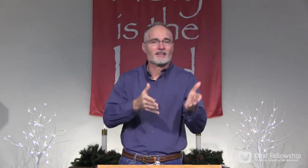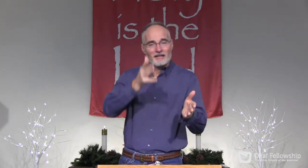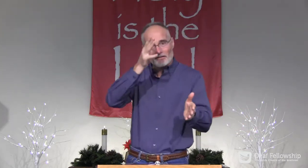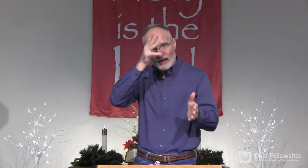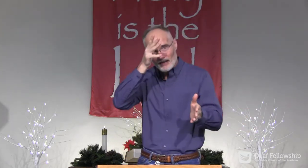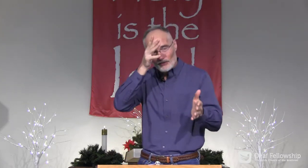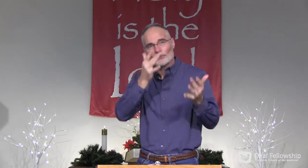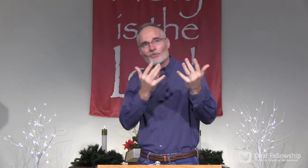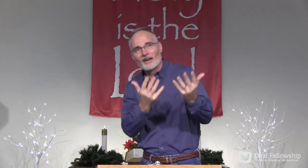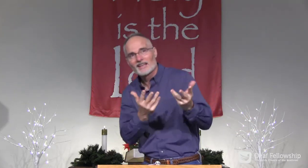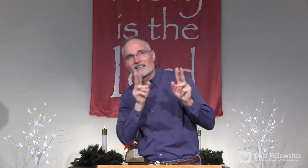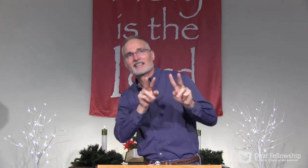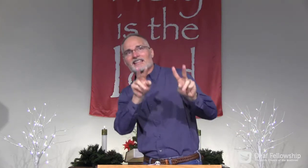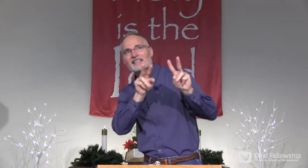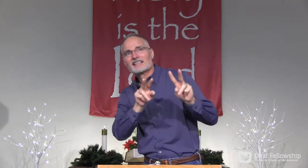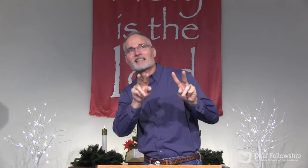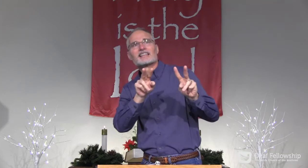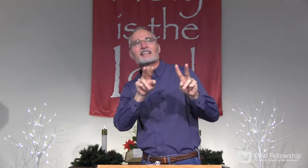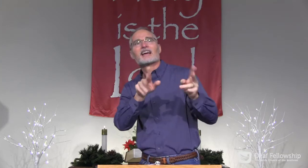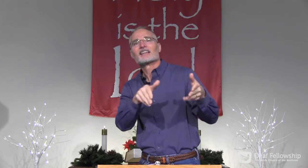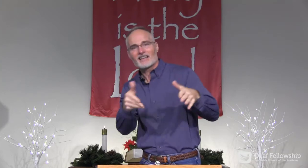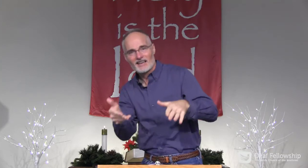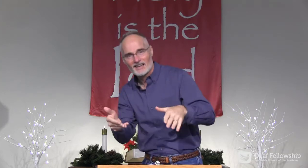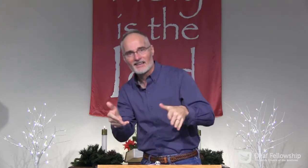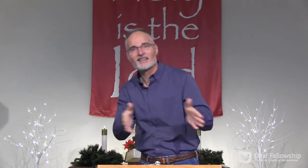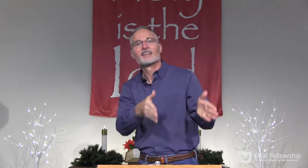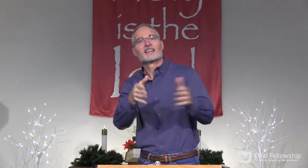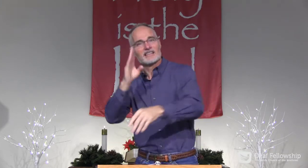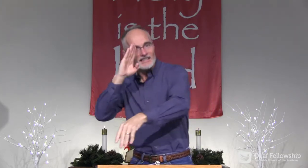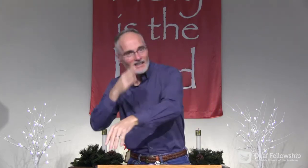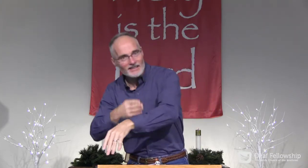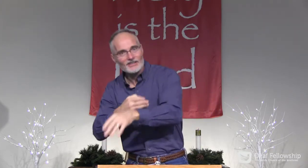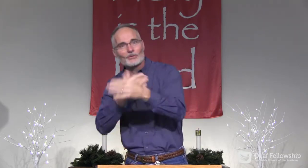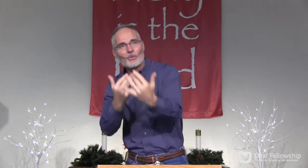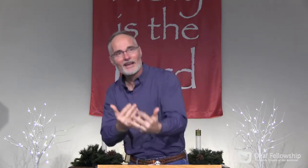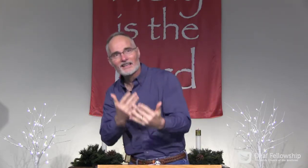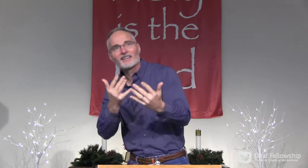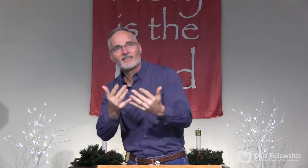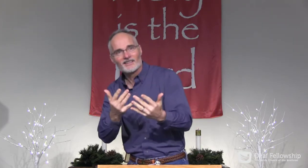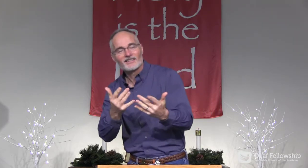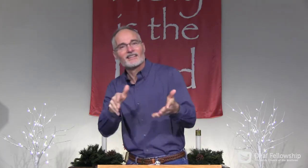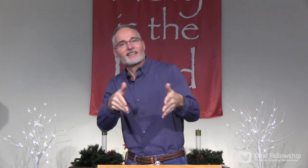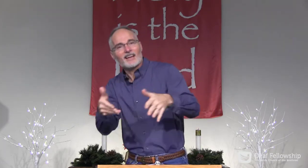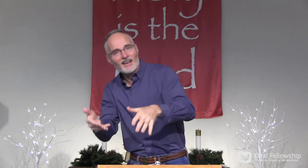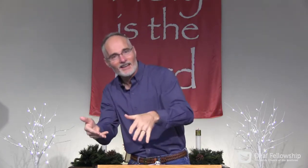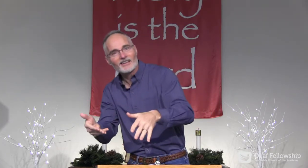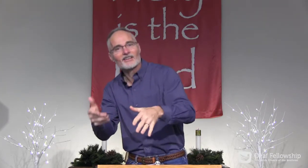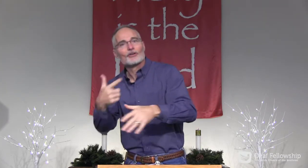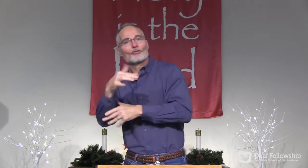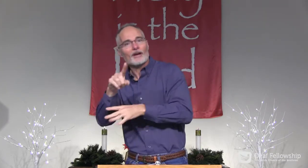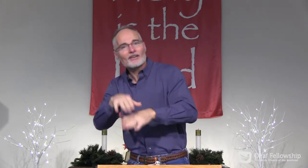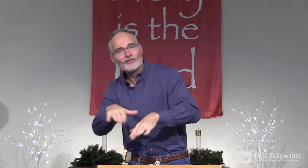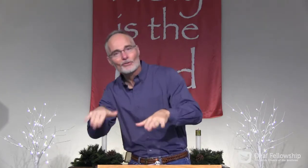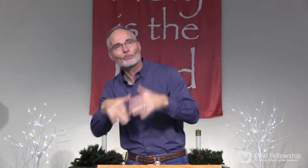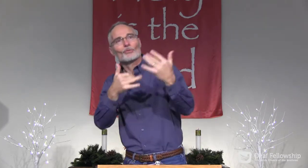You know, grandfathers waited and died waiting for the Messiah. Fathers waited and died